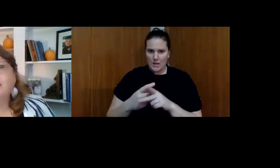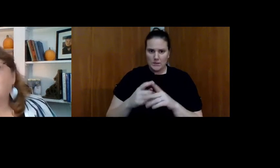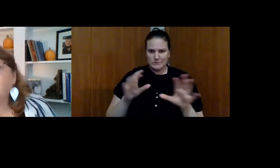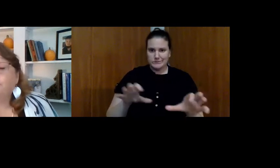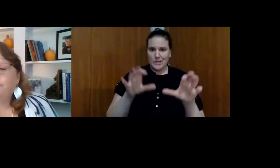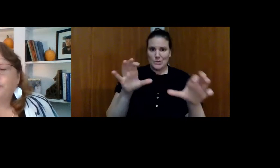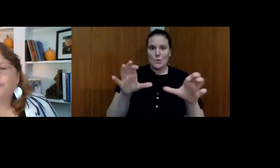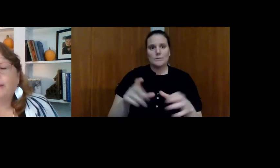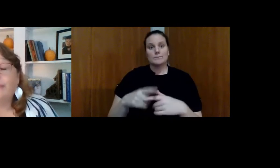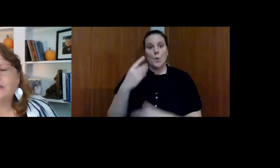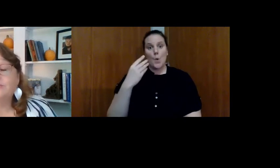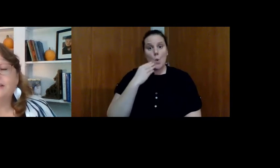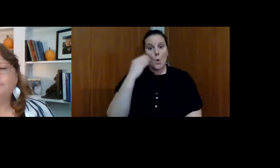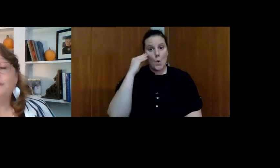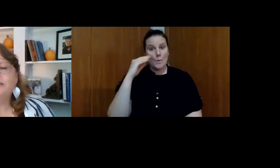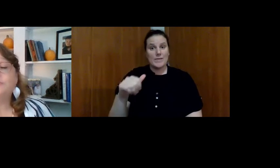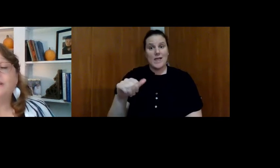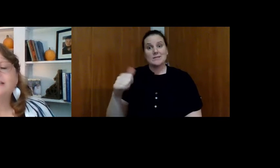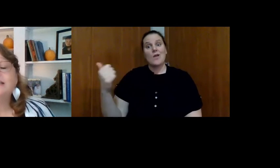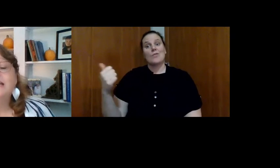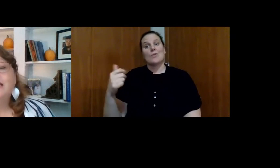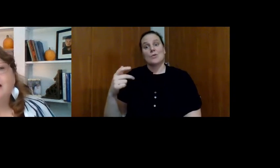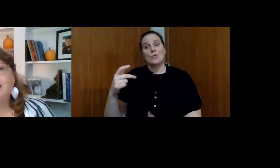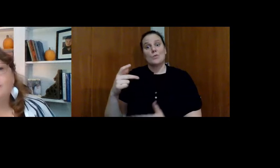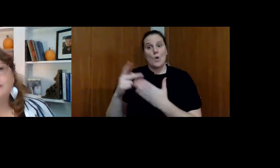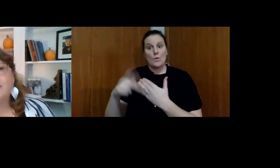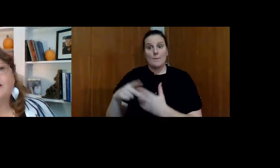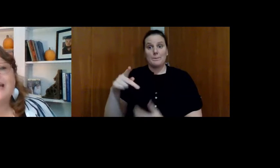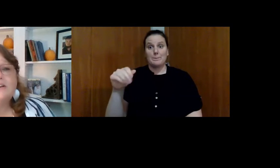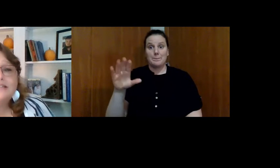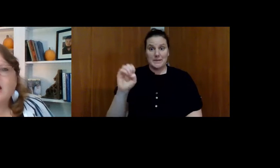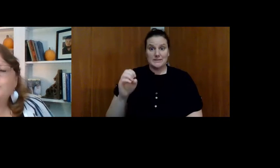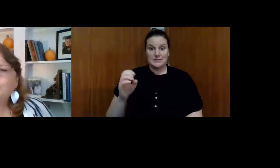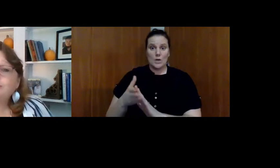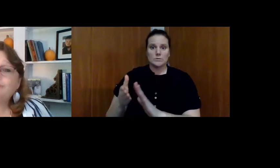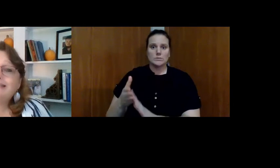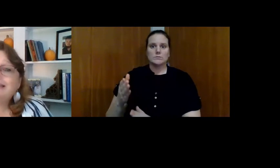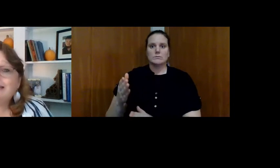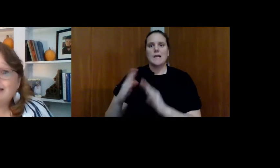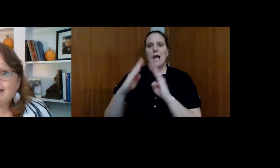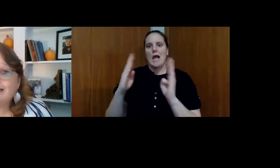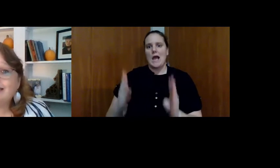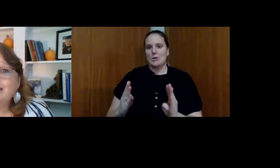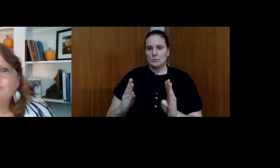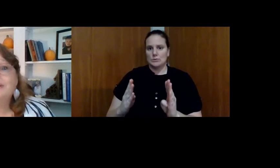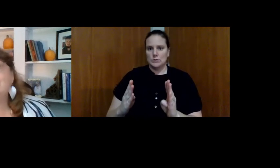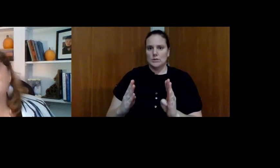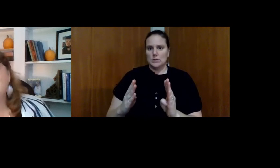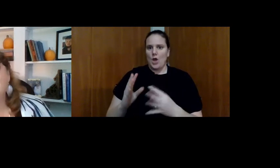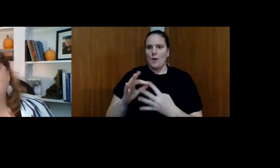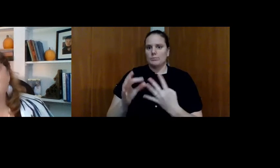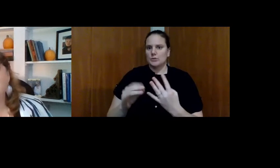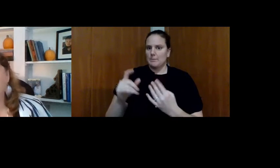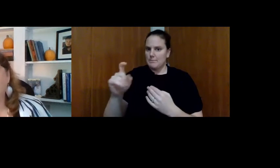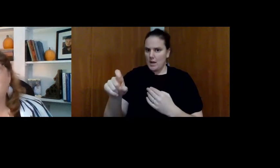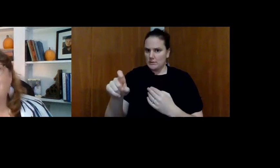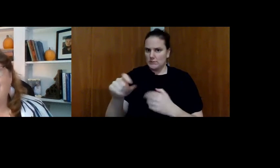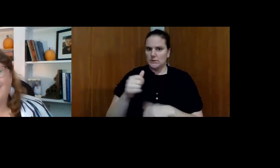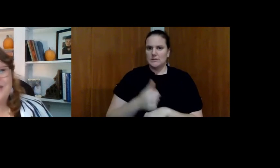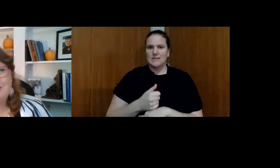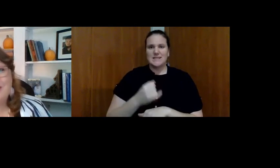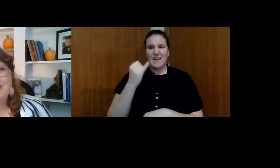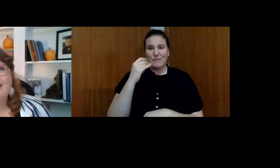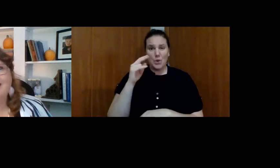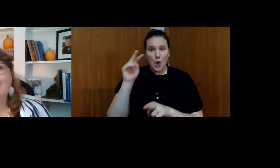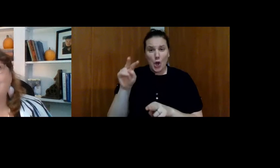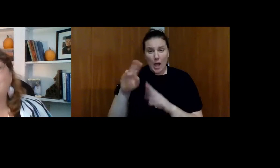another program actually that PEACE runs. It's called Housing Options Must Exist. Because any of you that have looked at